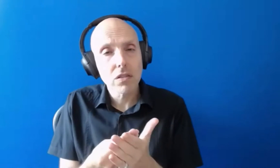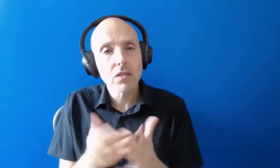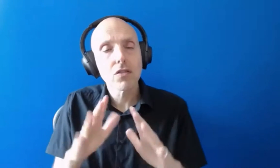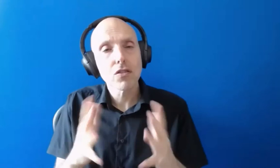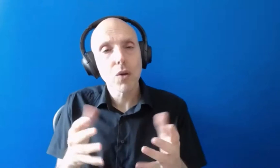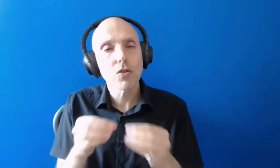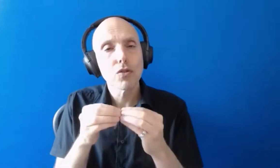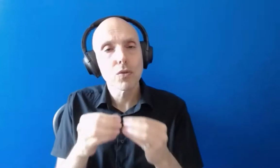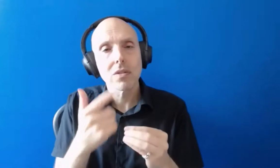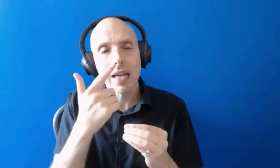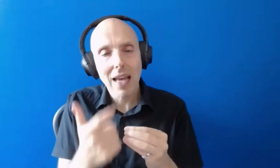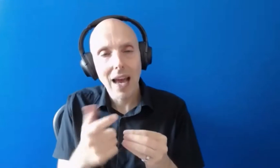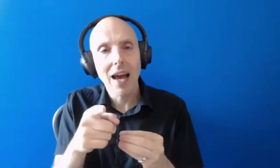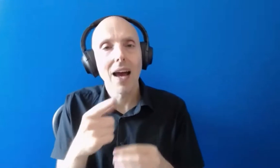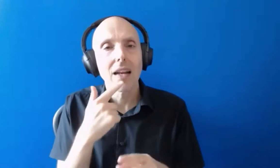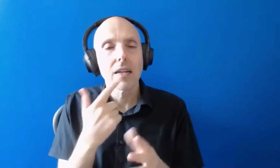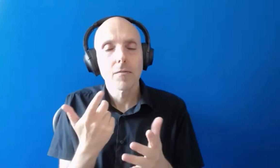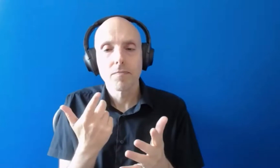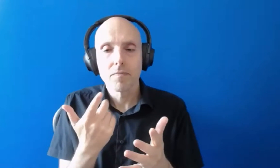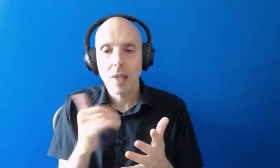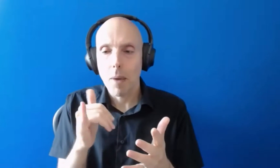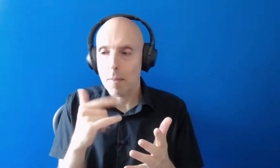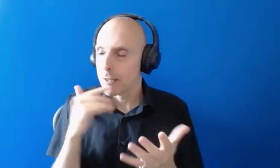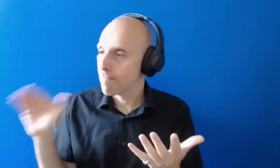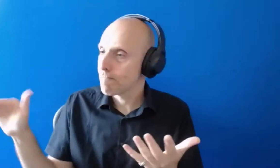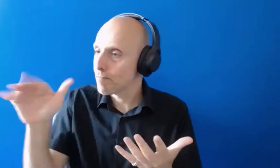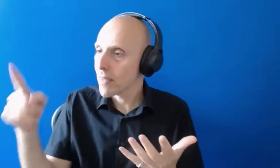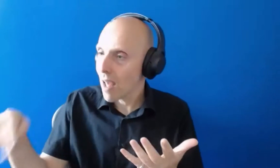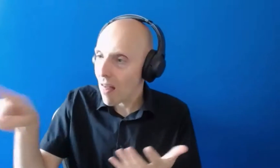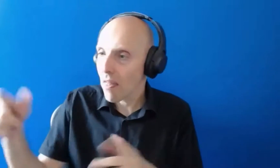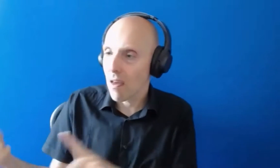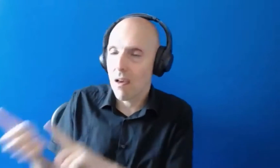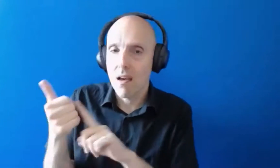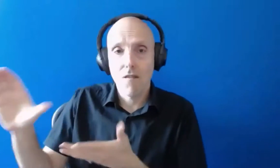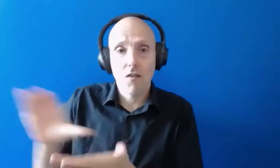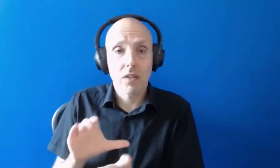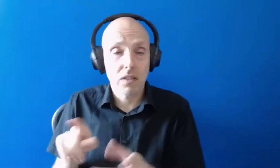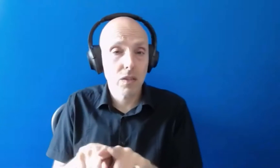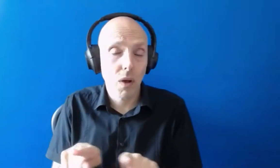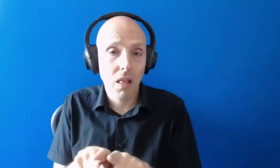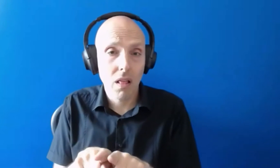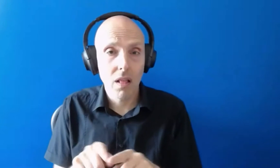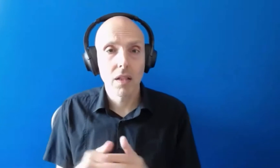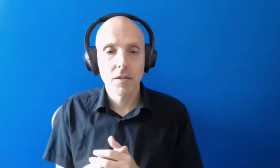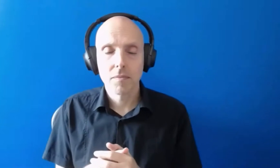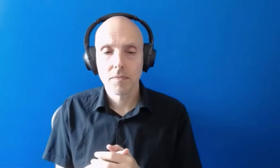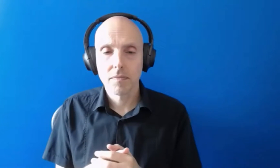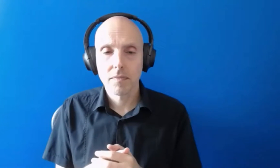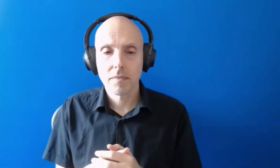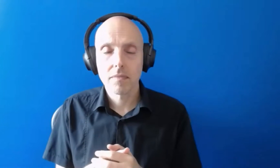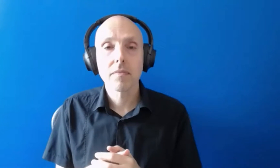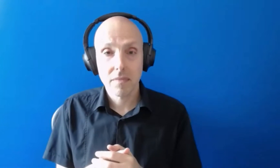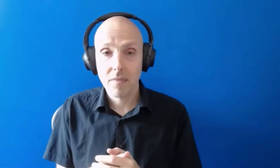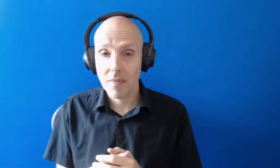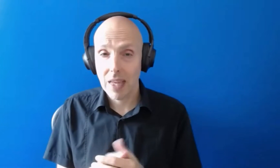work with other parties to try and get additional funding in place thank you that would be the last